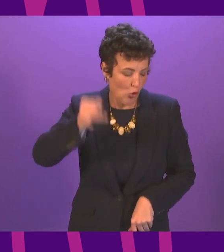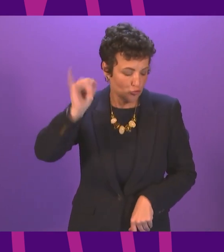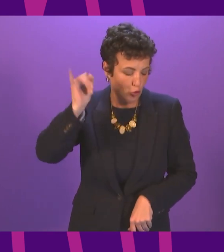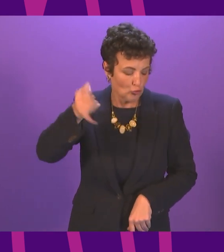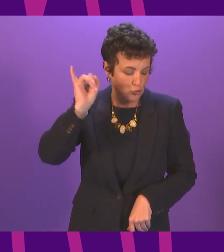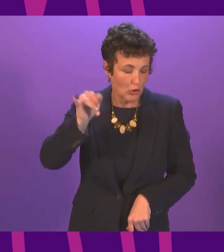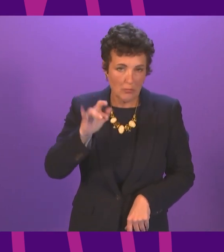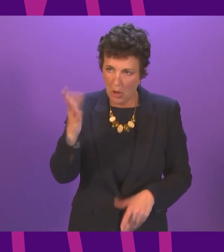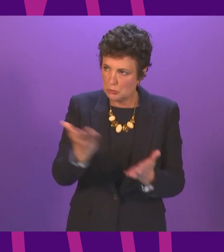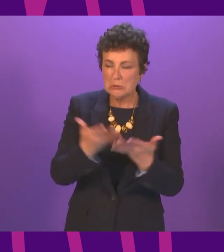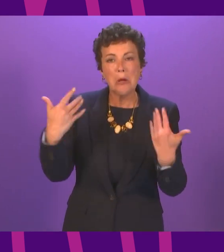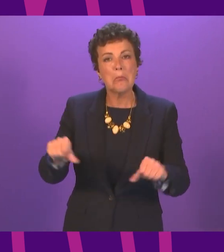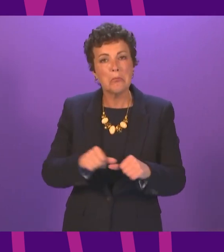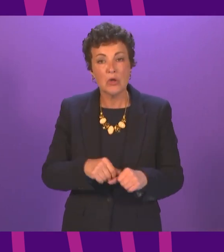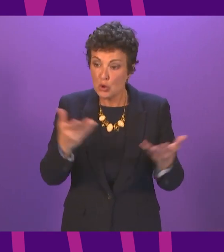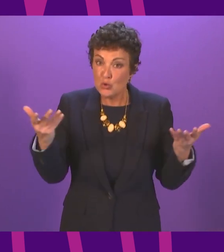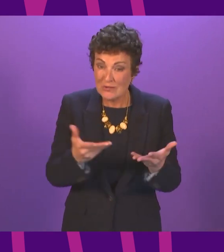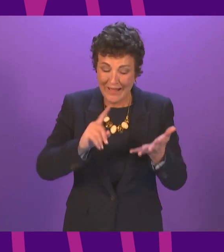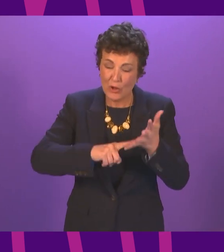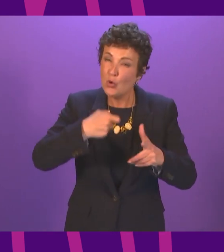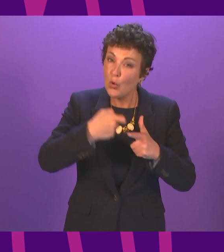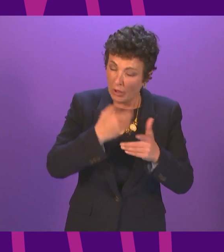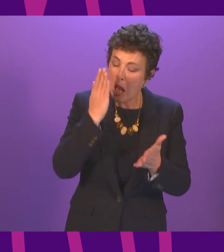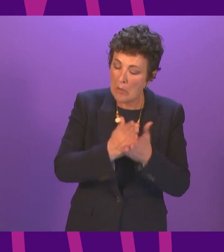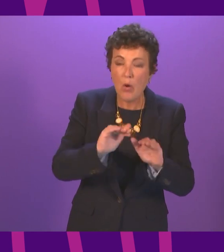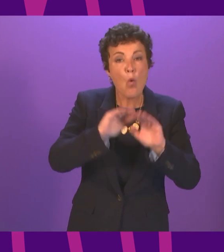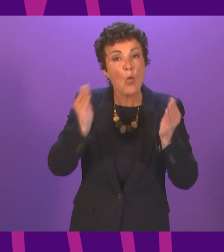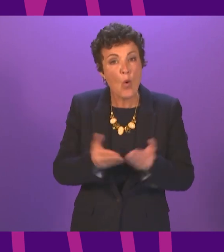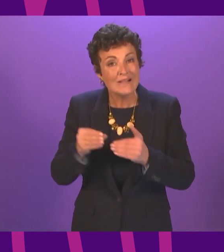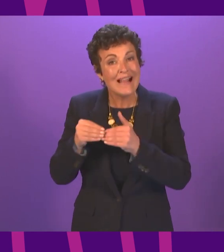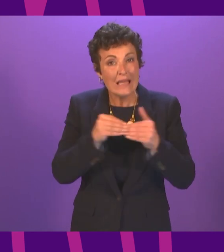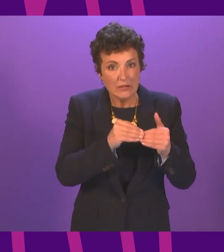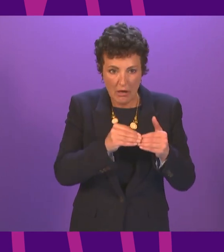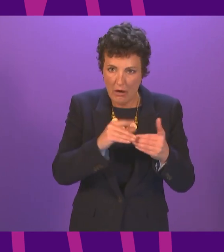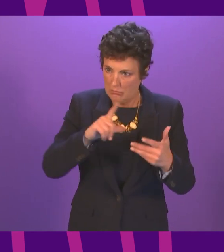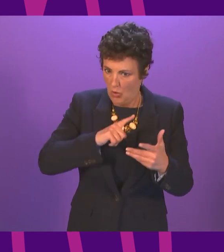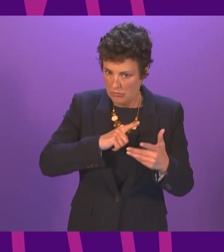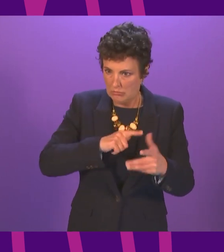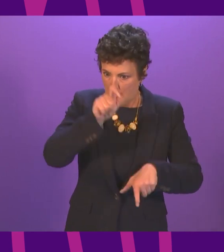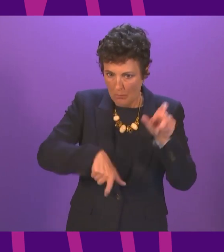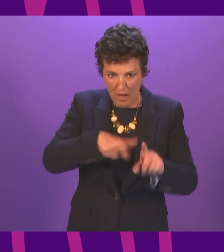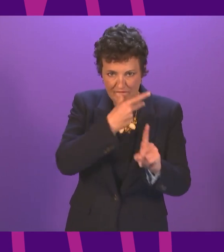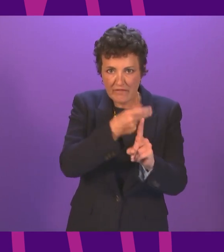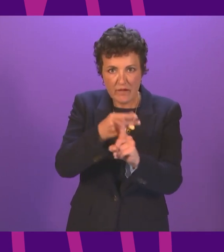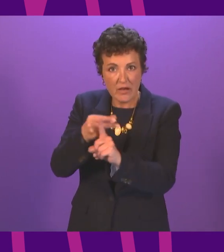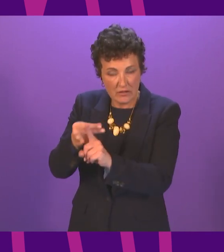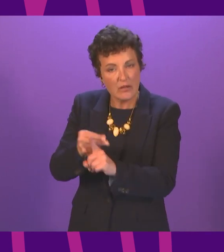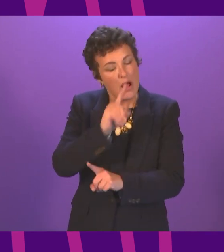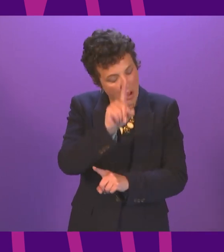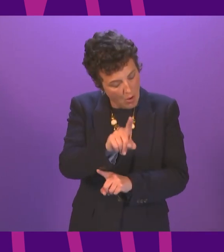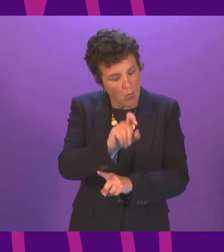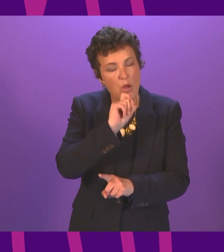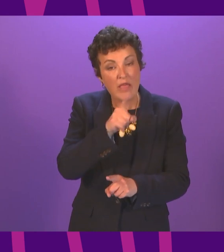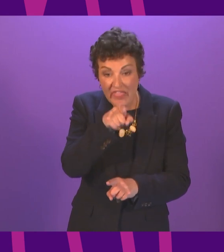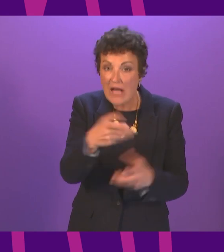Today, the UK is a world leader amongst major nations in vaccinating the population, and that is the way we will keep